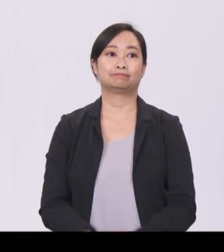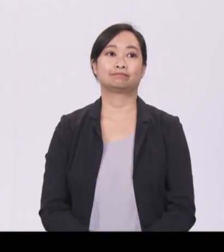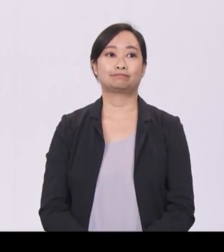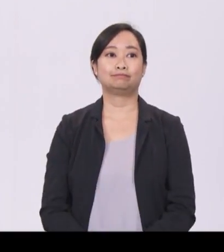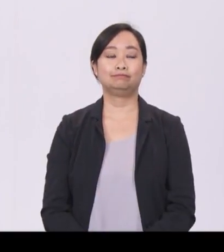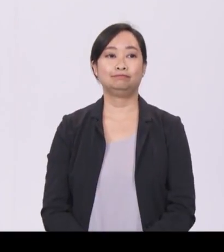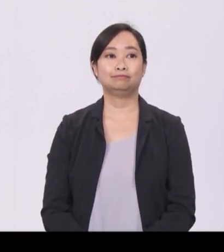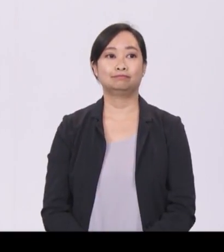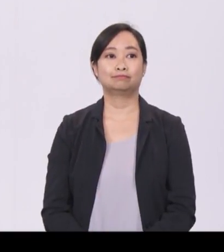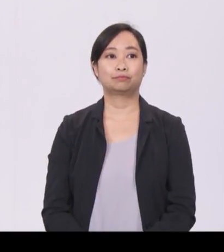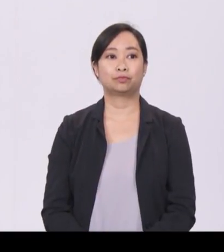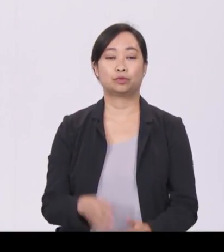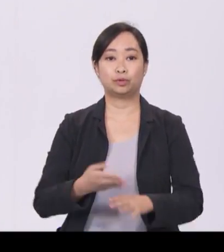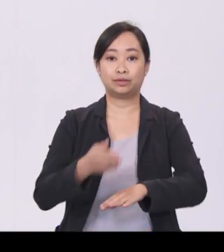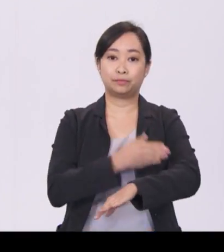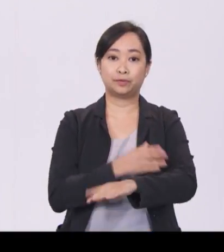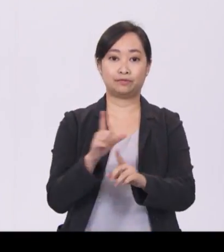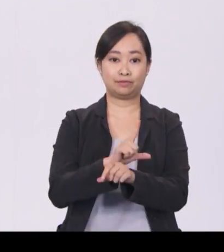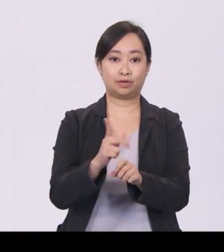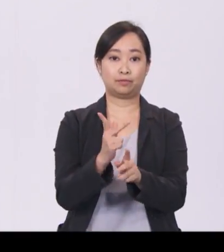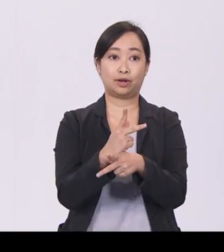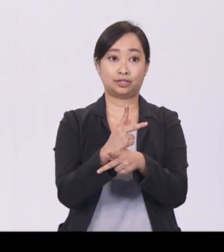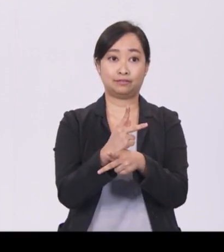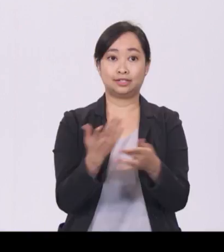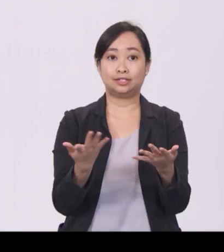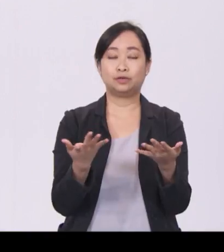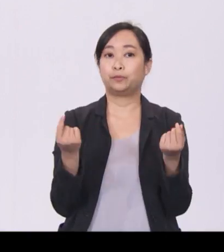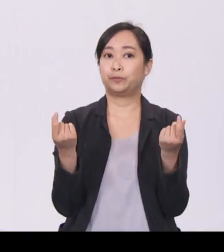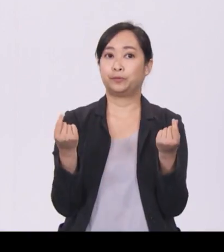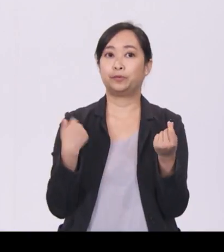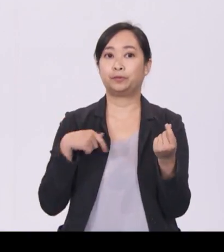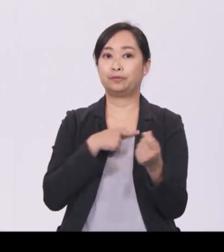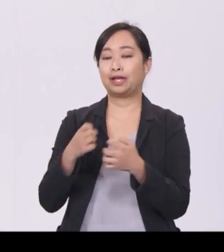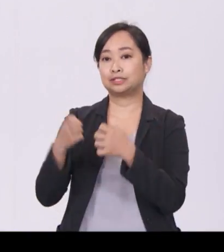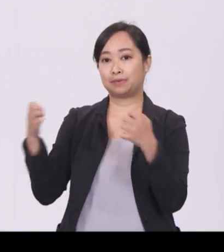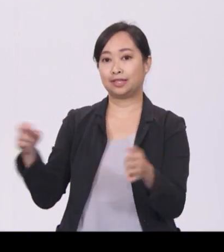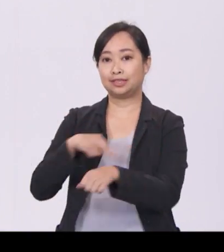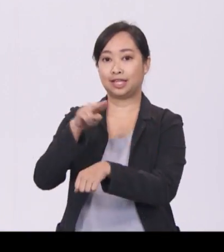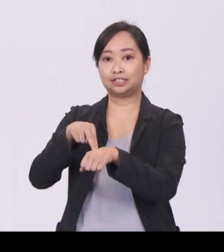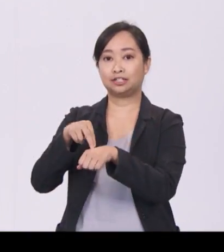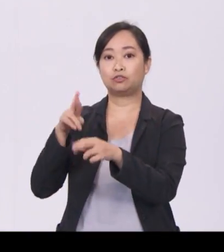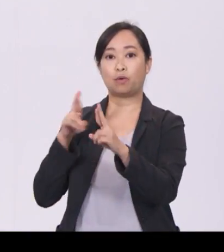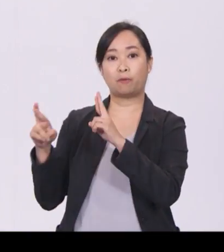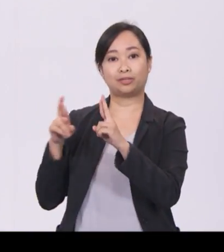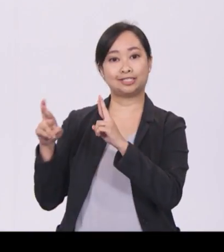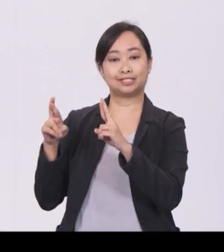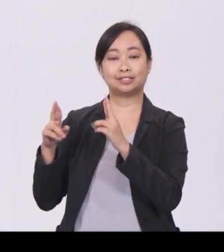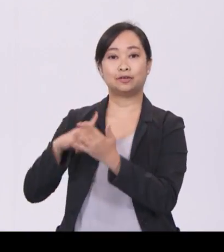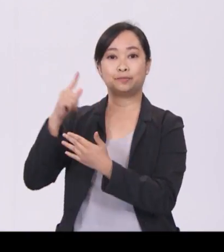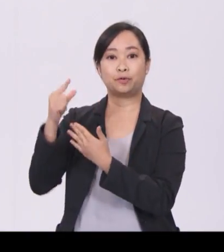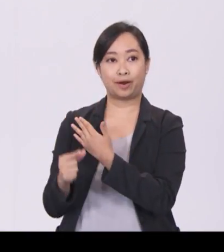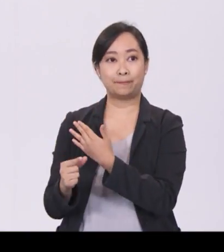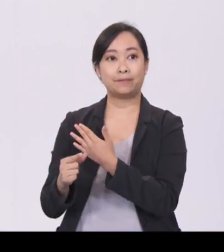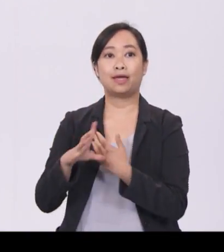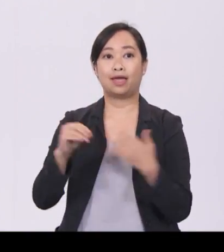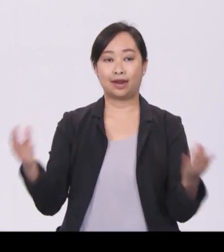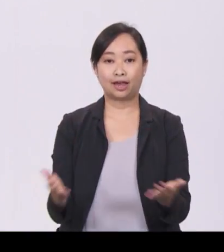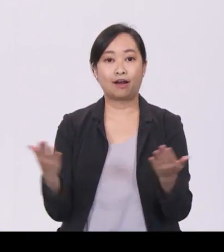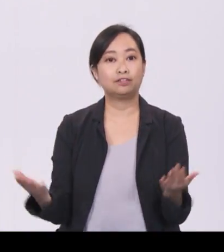To improve our labor productivity, we will also expand the national robotics program and encourage wider use of robotics in the